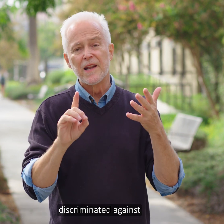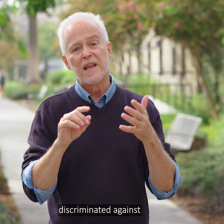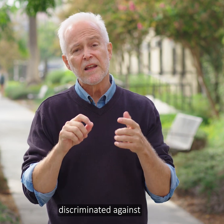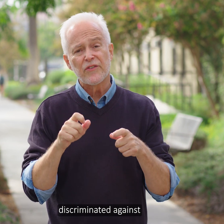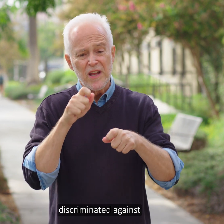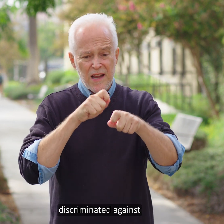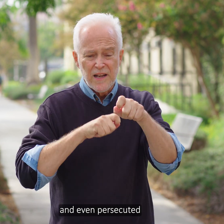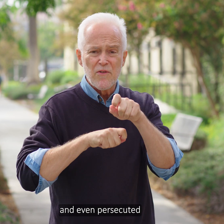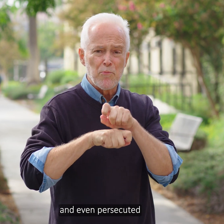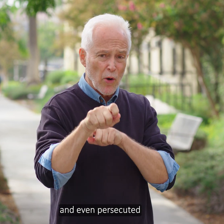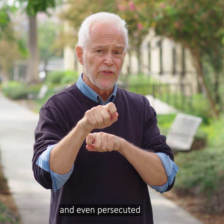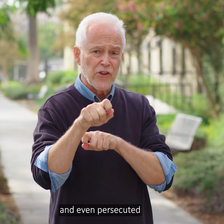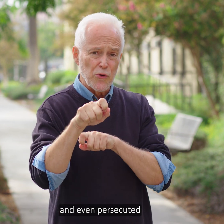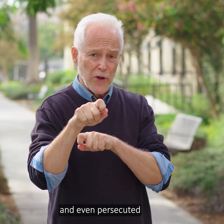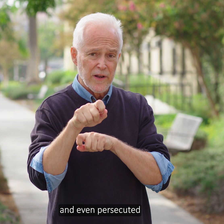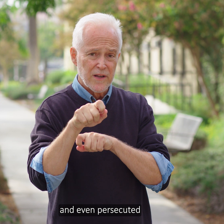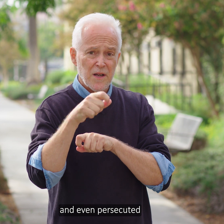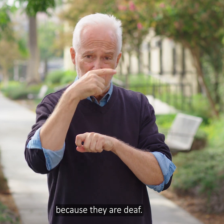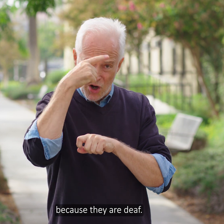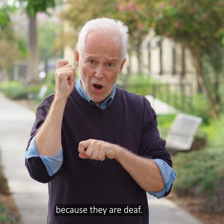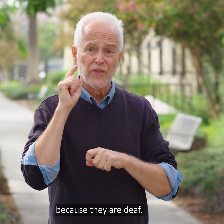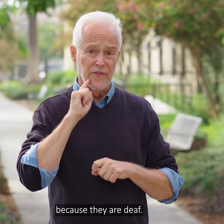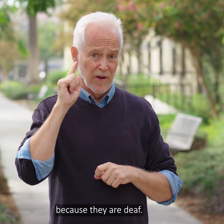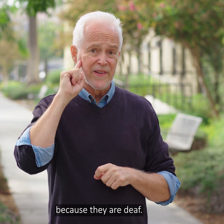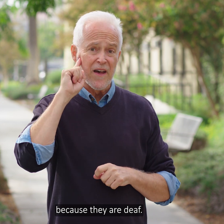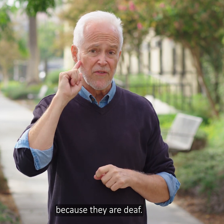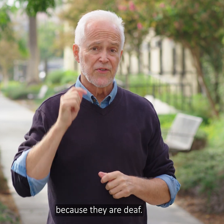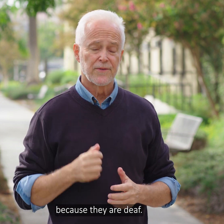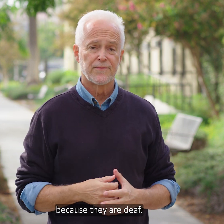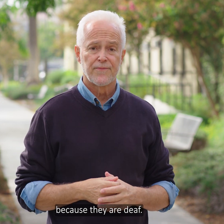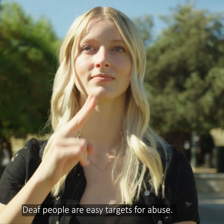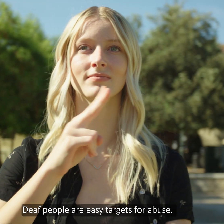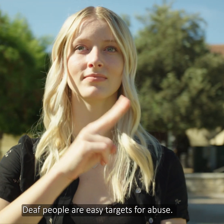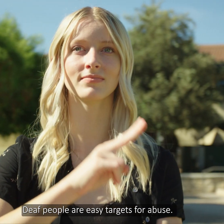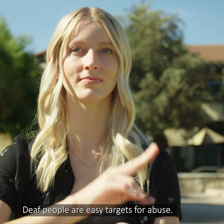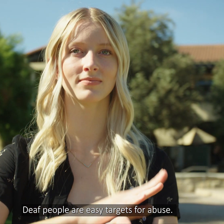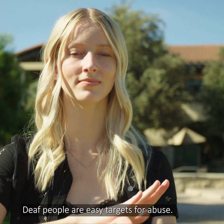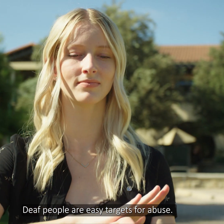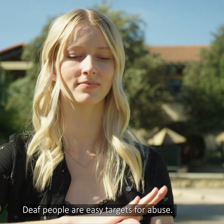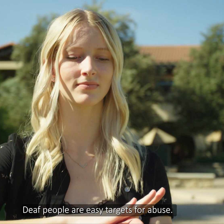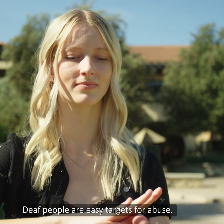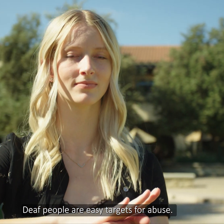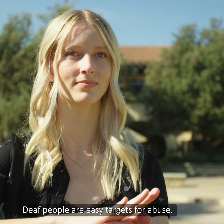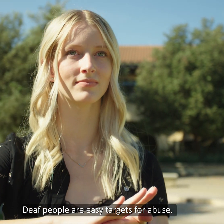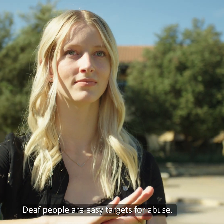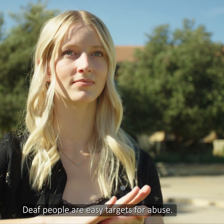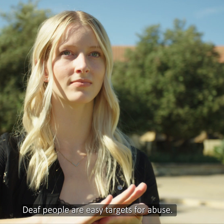against, and even persecuted because they're deaf. Deaf people are easy targets for